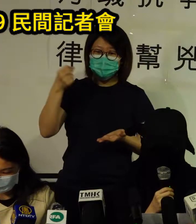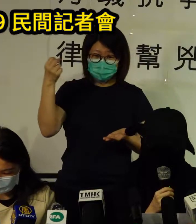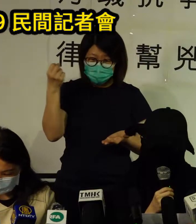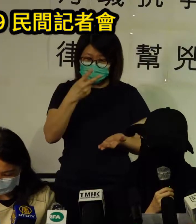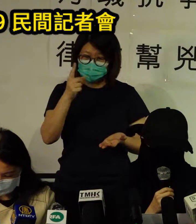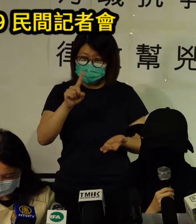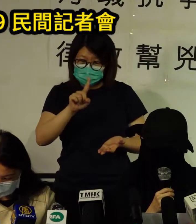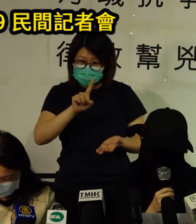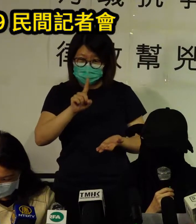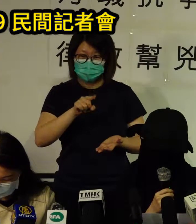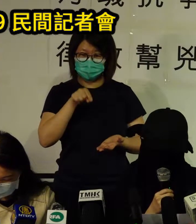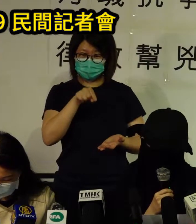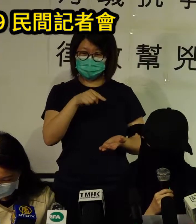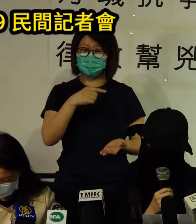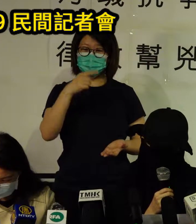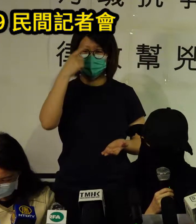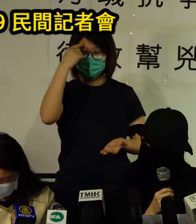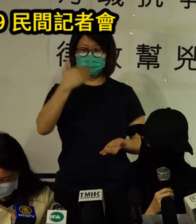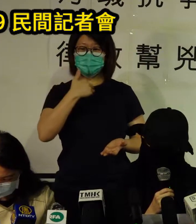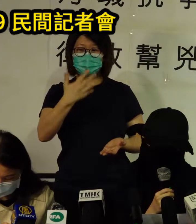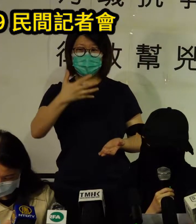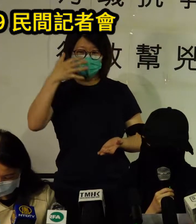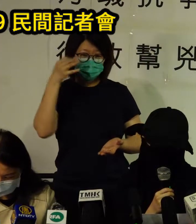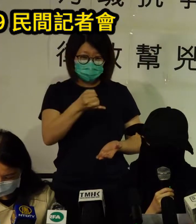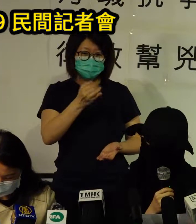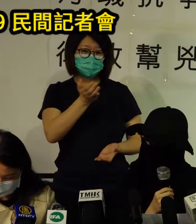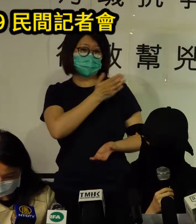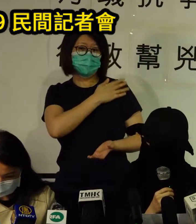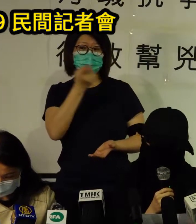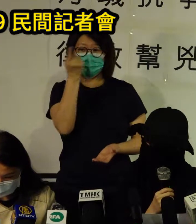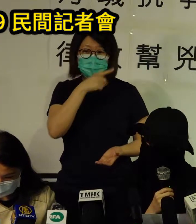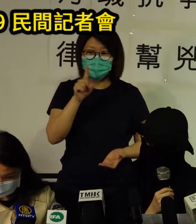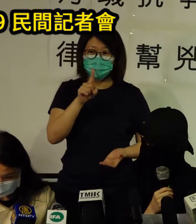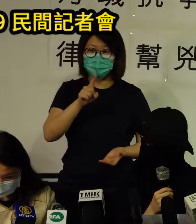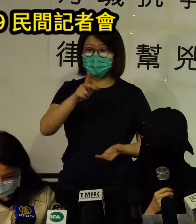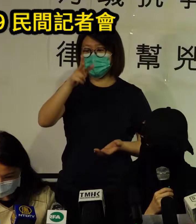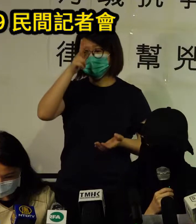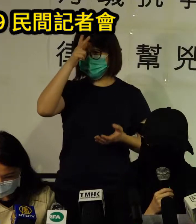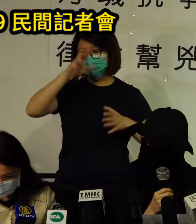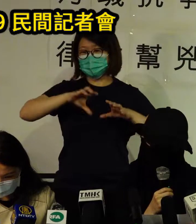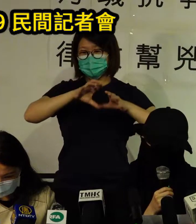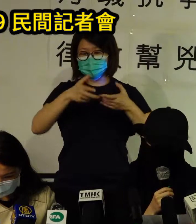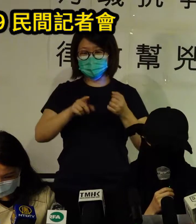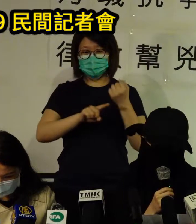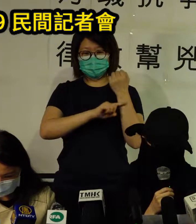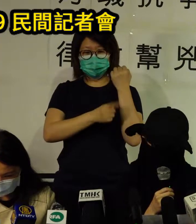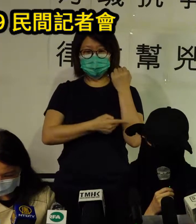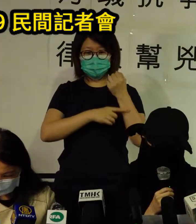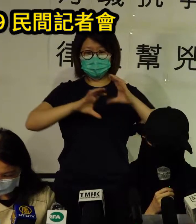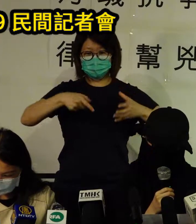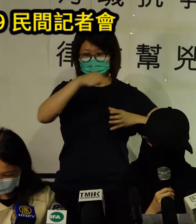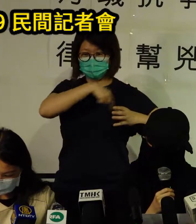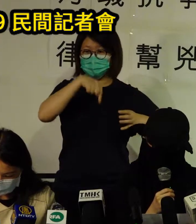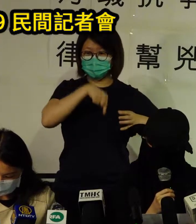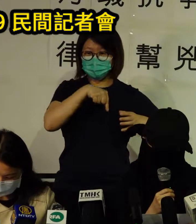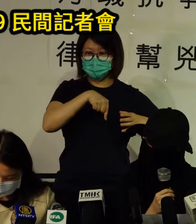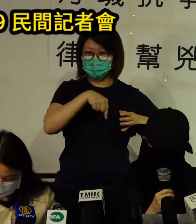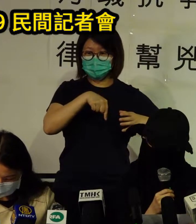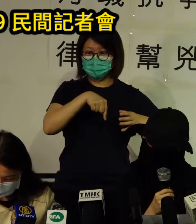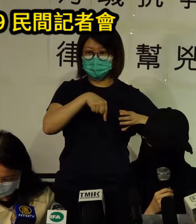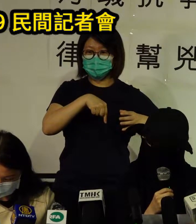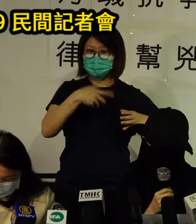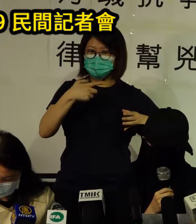down to the police force the very group of people who have been terrorizing Hong Kongers ever since June 2019